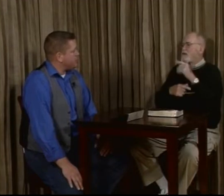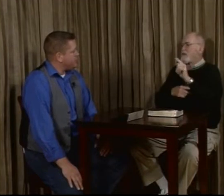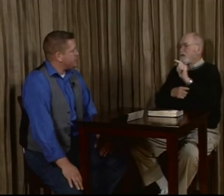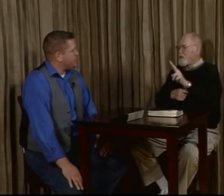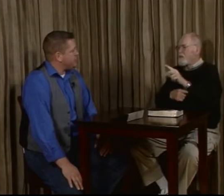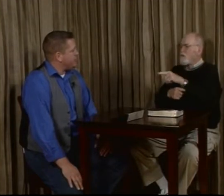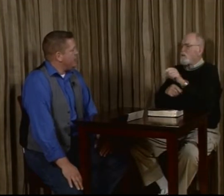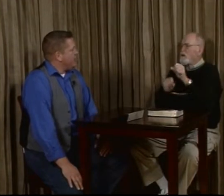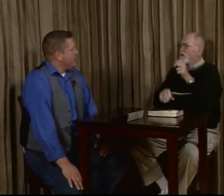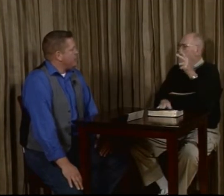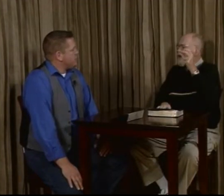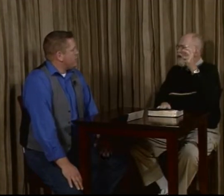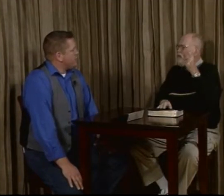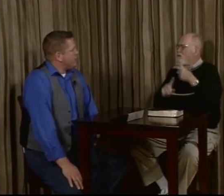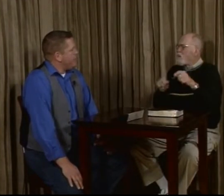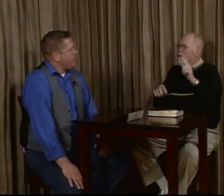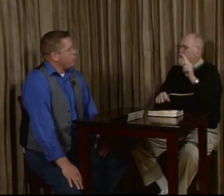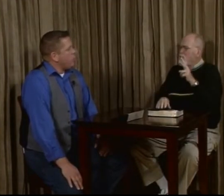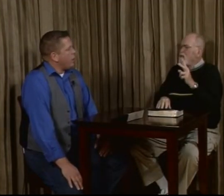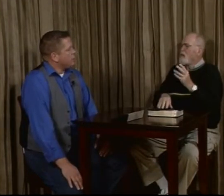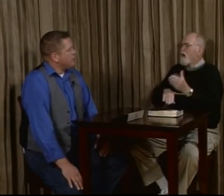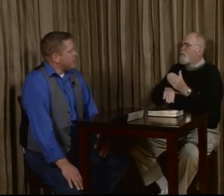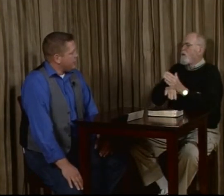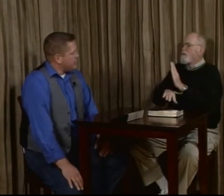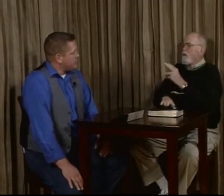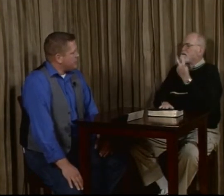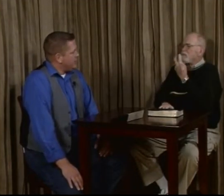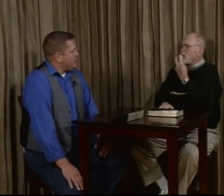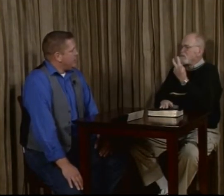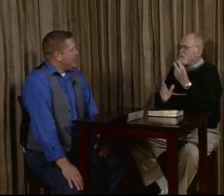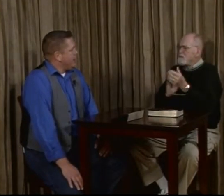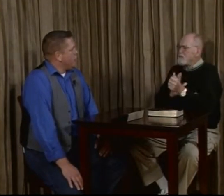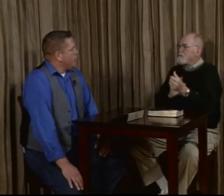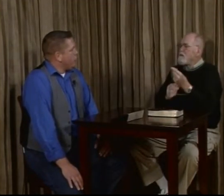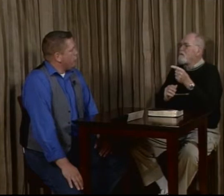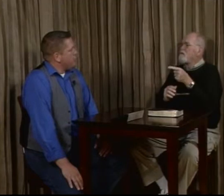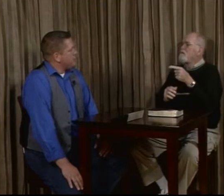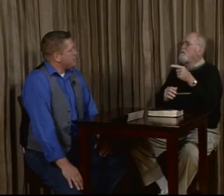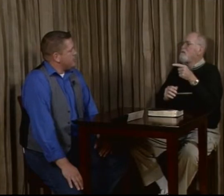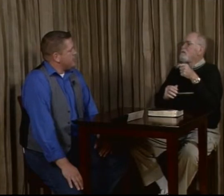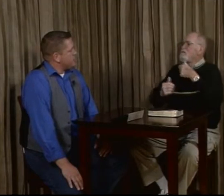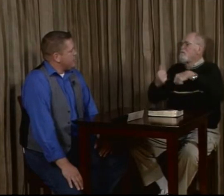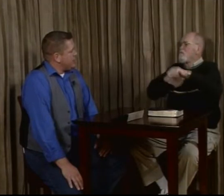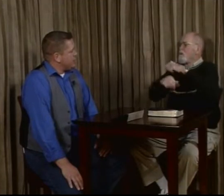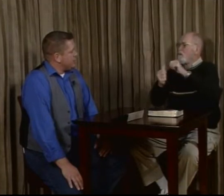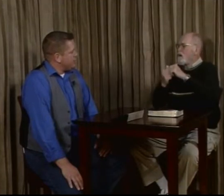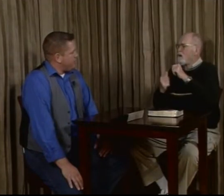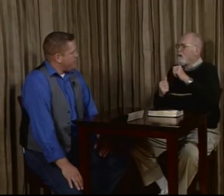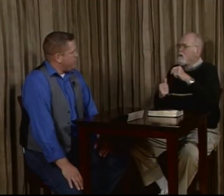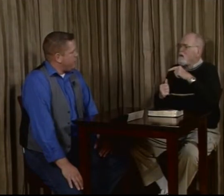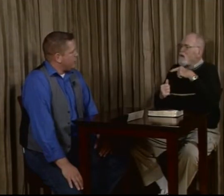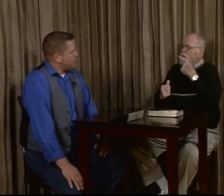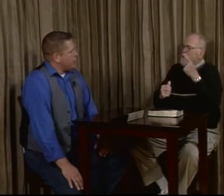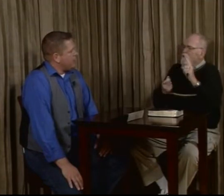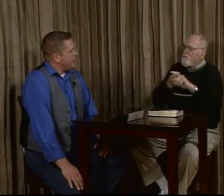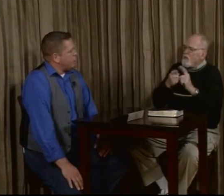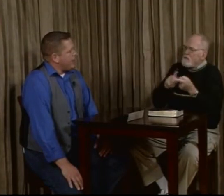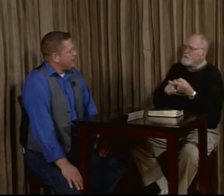speech skills. And so, obviously, they were able to watch some television and learn some speech skills from that. We also got them interacting